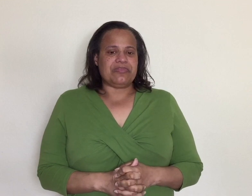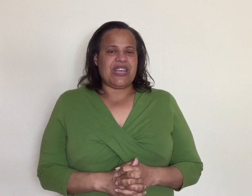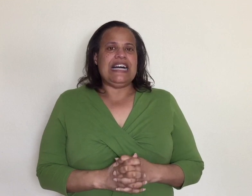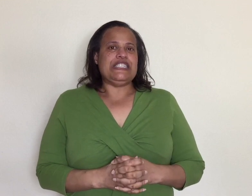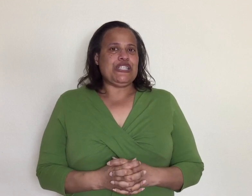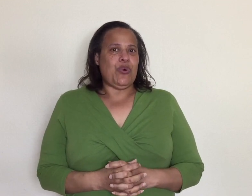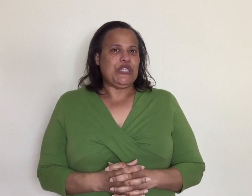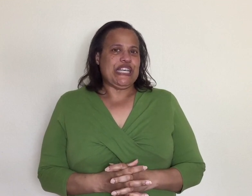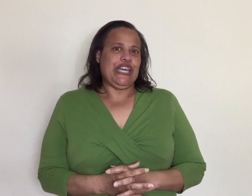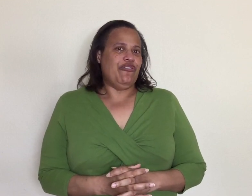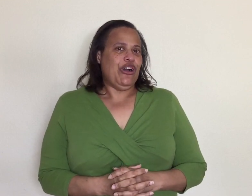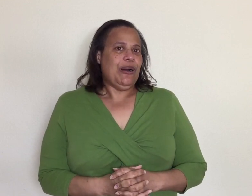i just want to take your mark